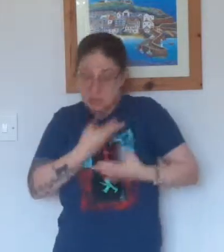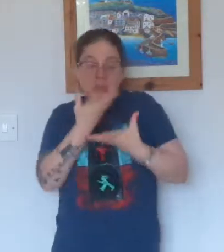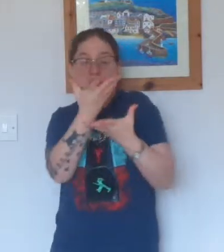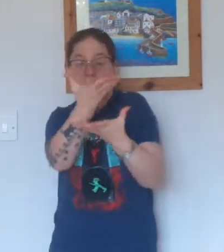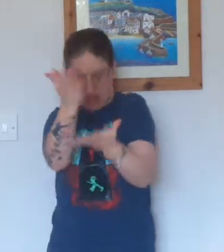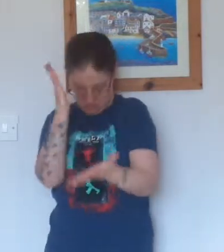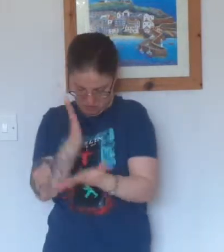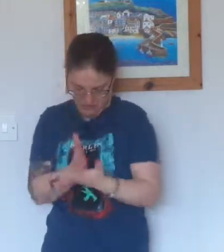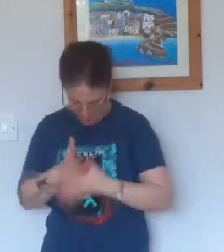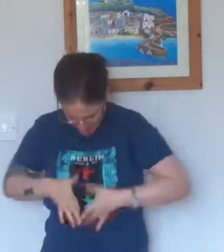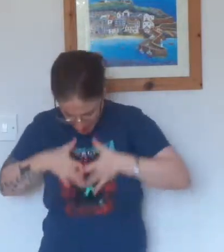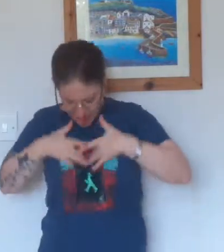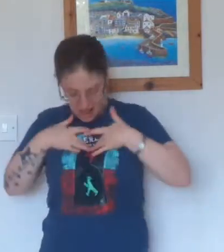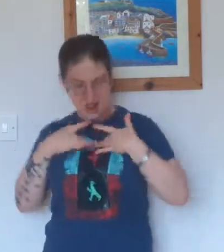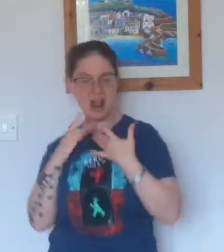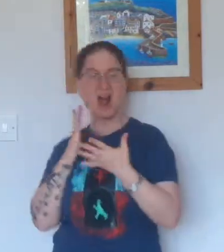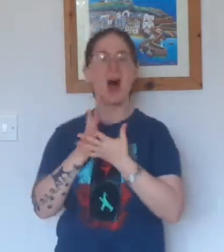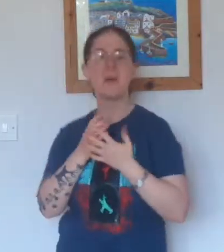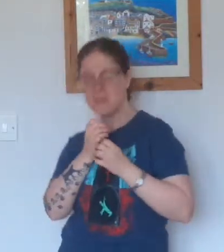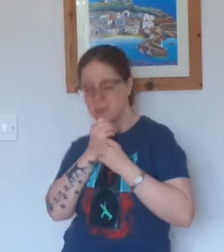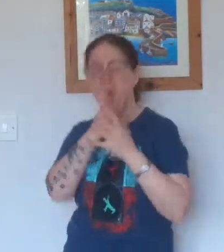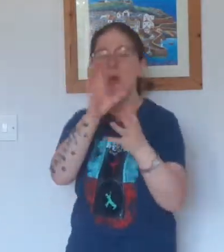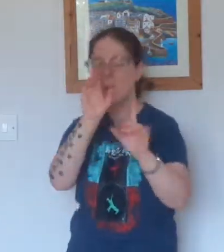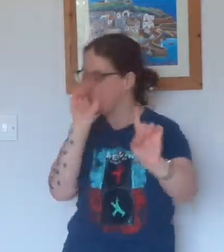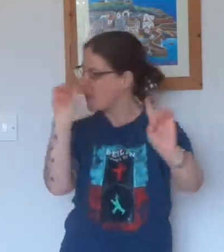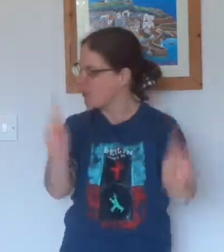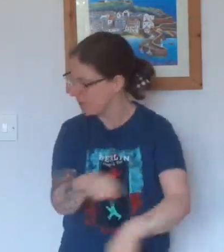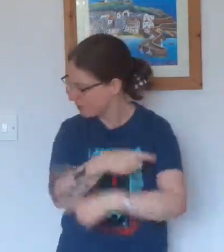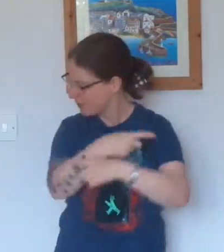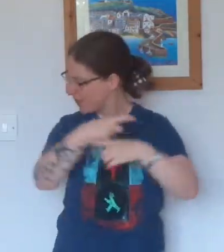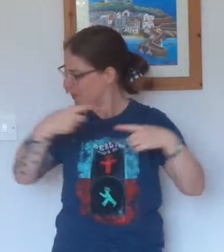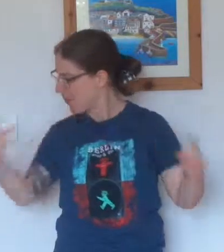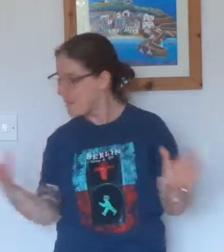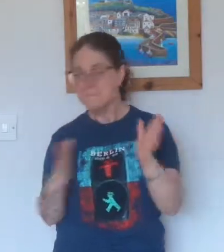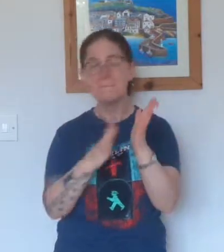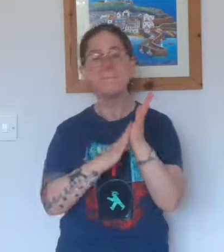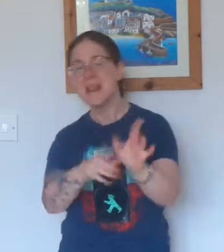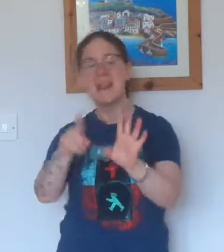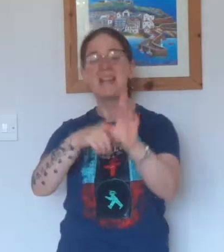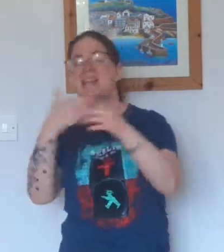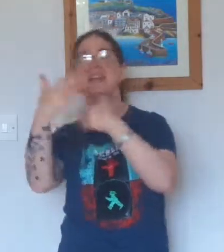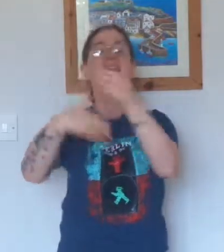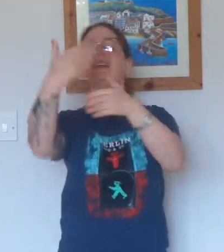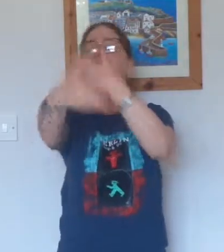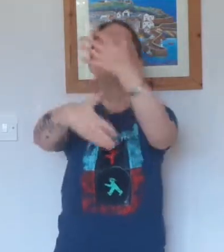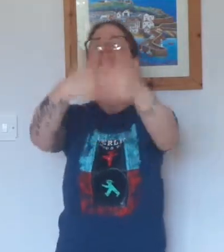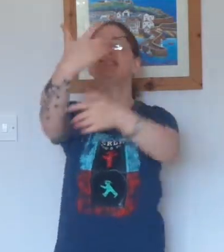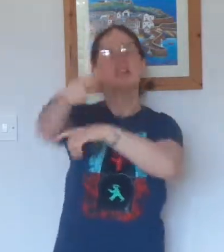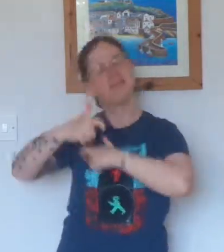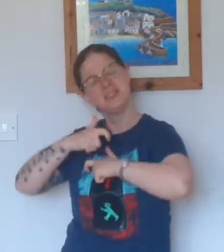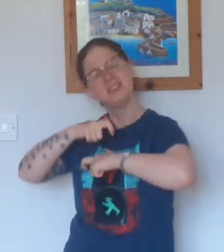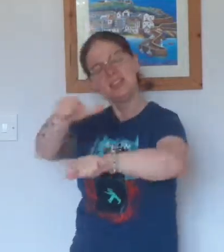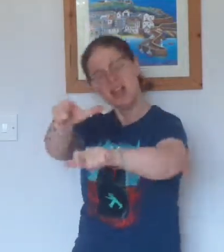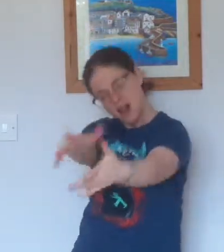how I feel. A million years from now you know, I'll be loving you still.